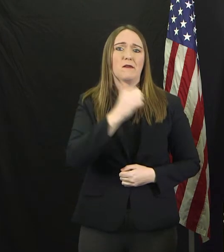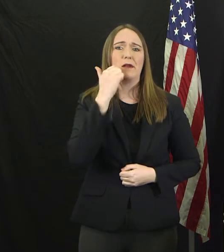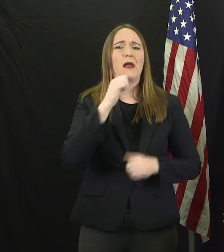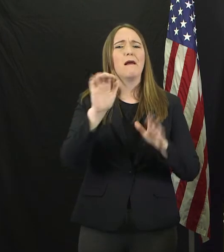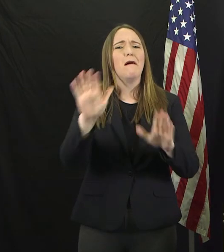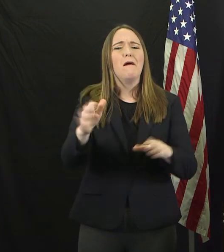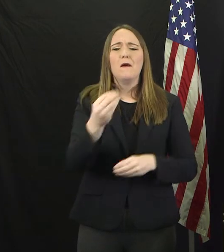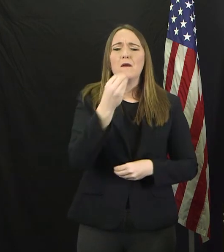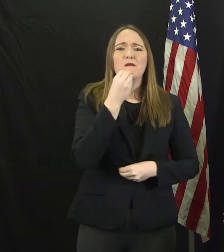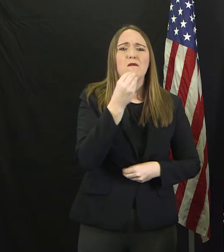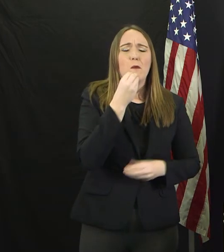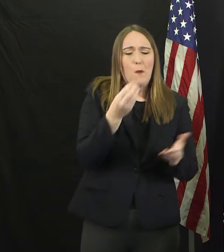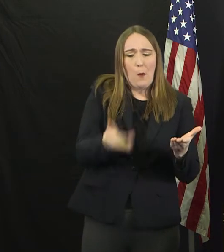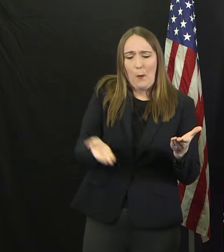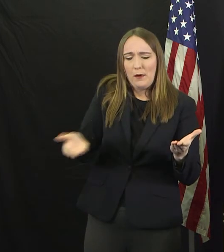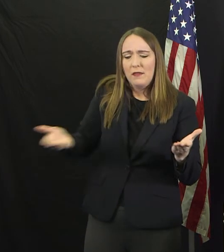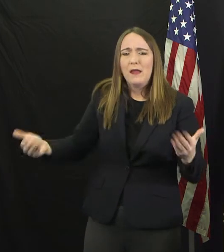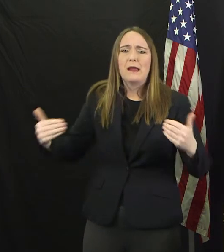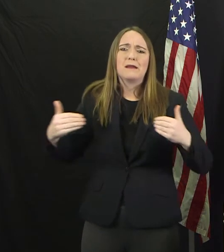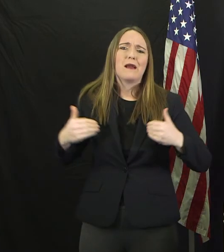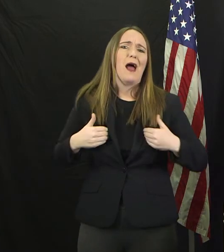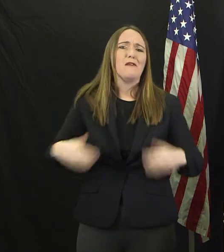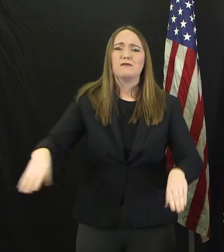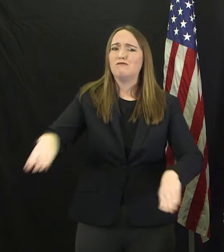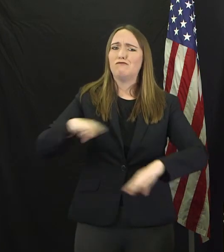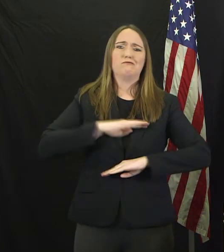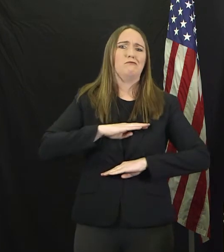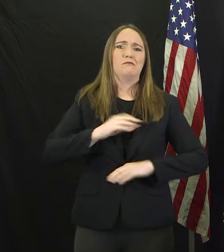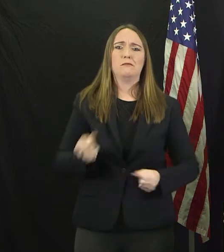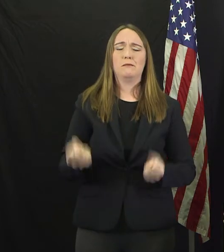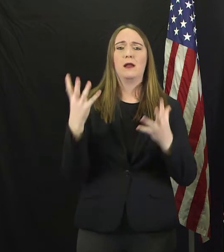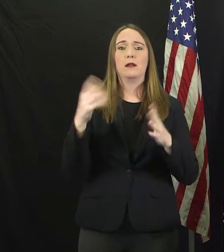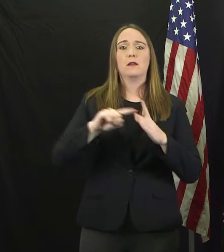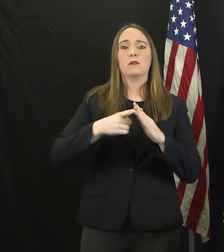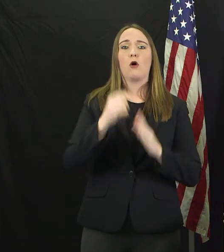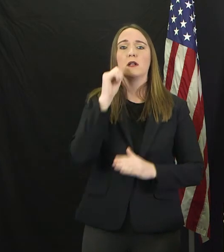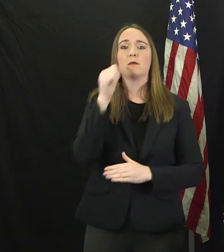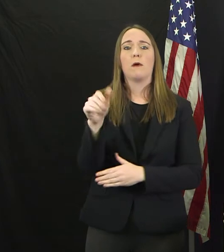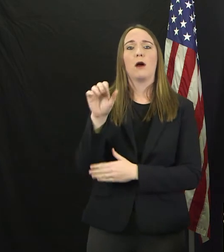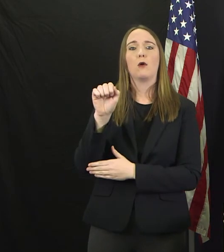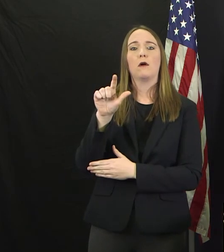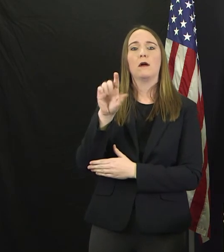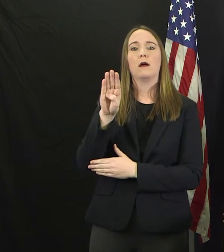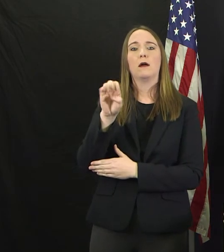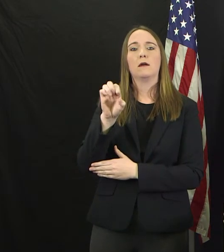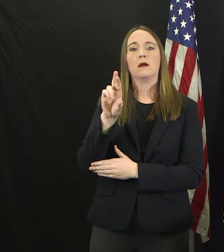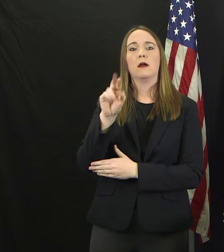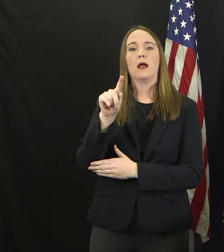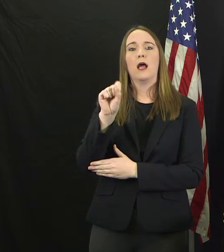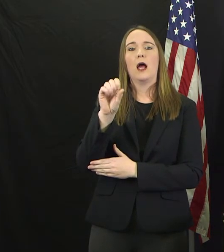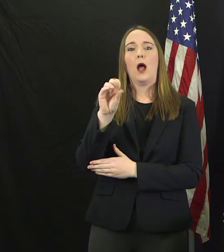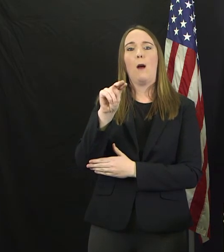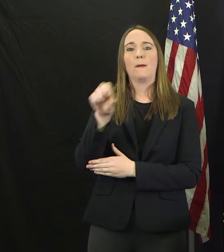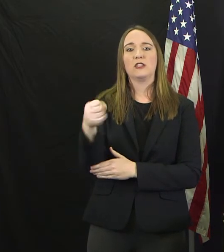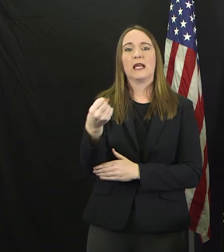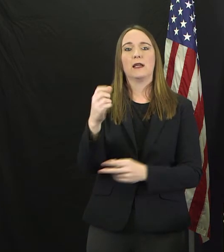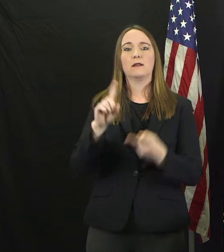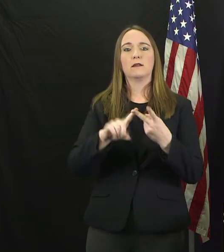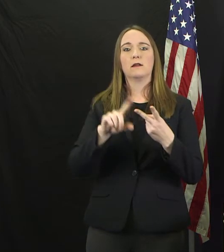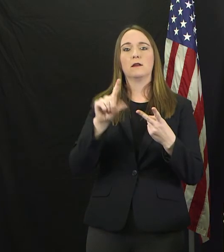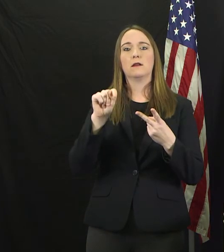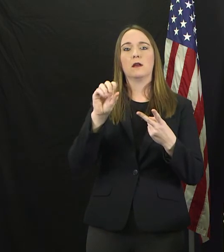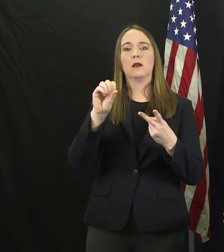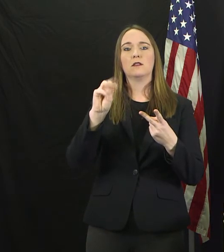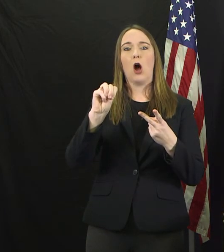and starting tomorrow, Albertsons, Tom